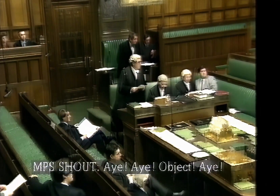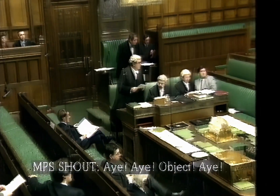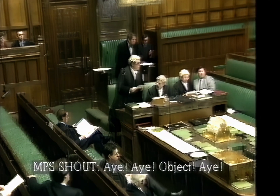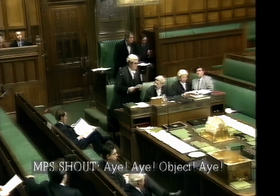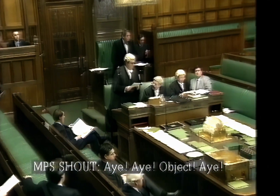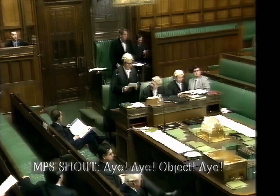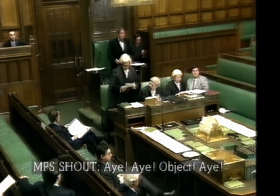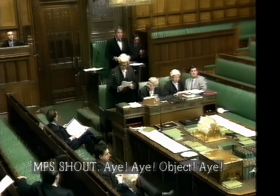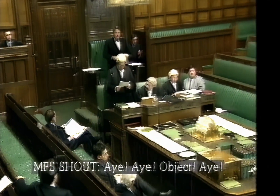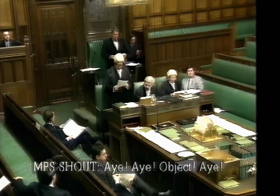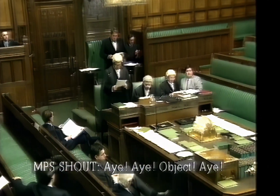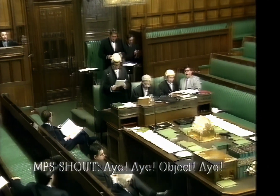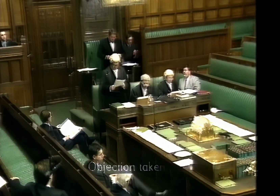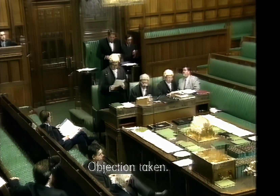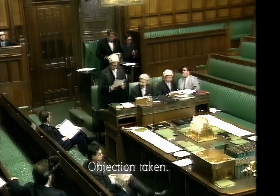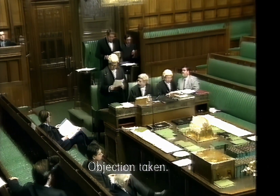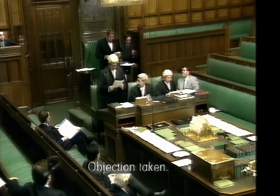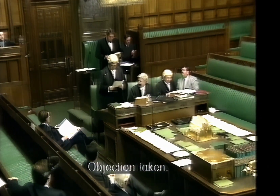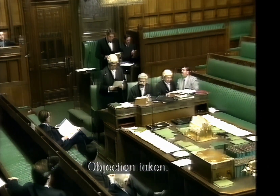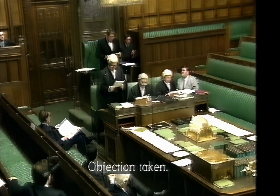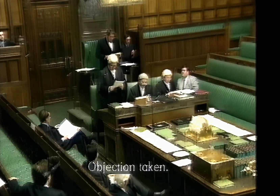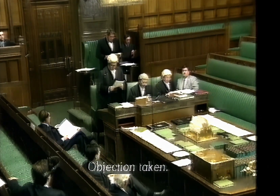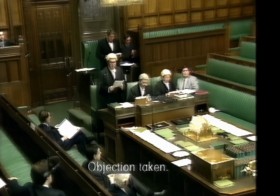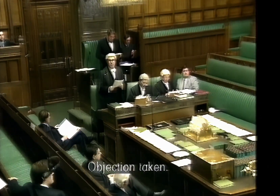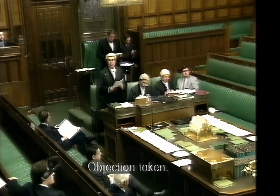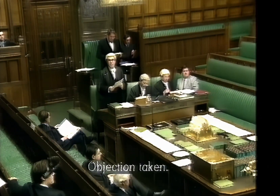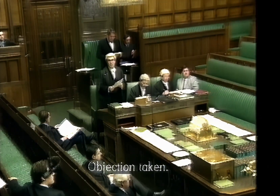Aye. Aye. Aye. Objection taken. Second reading was a.